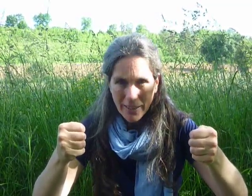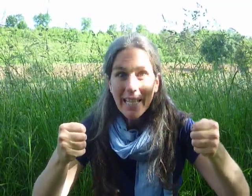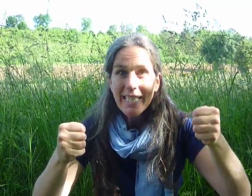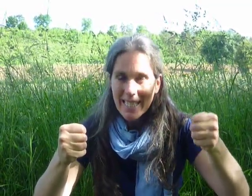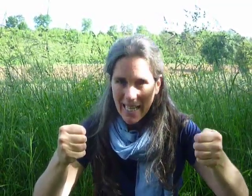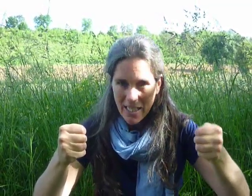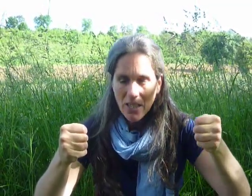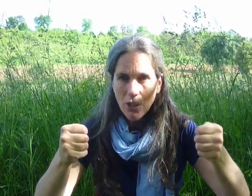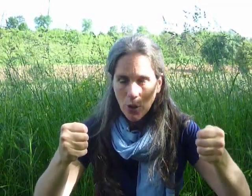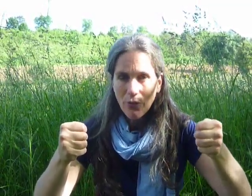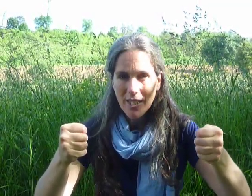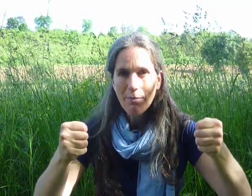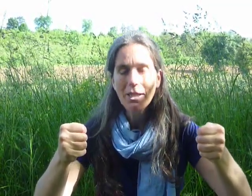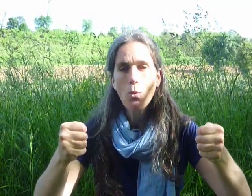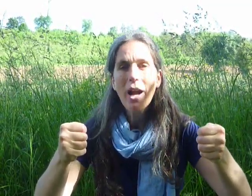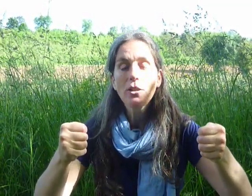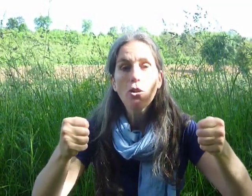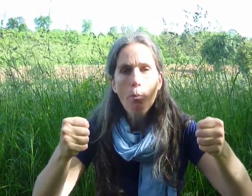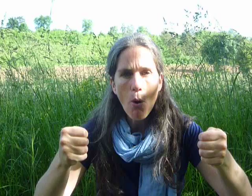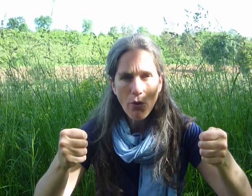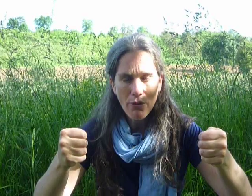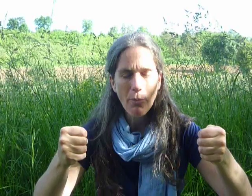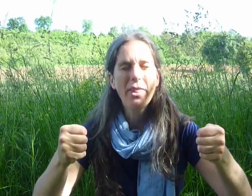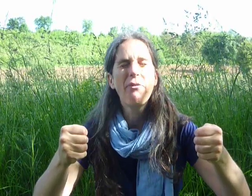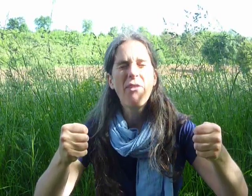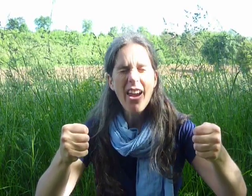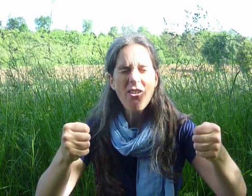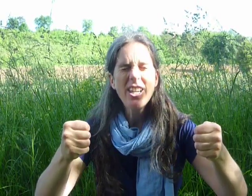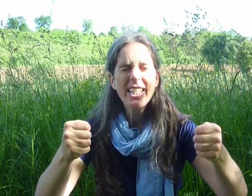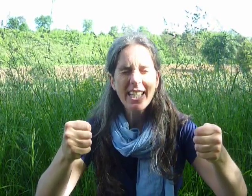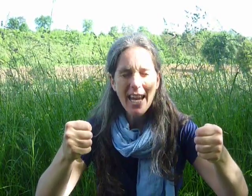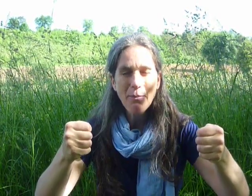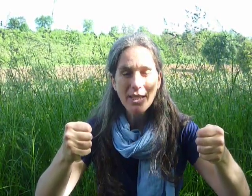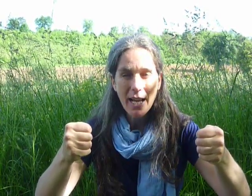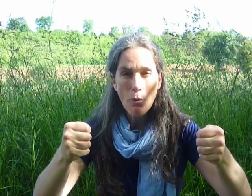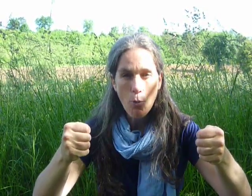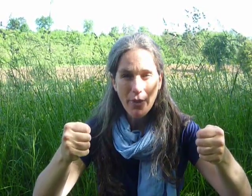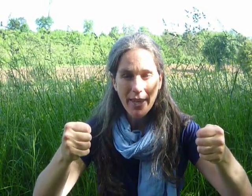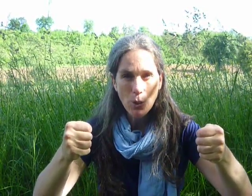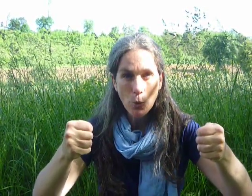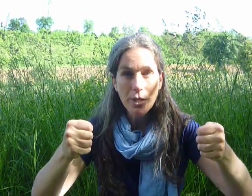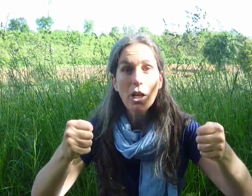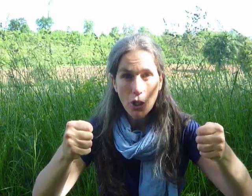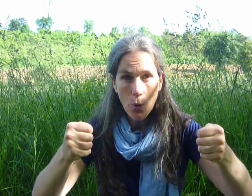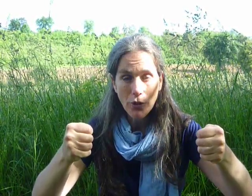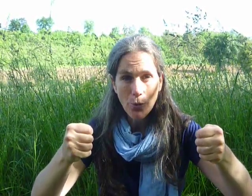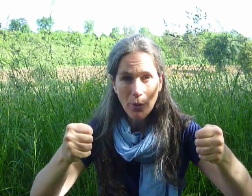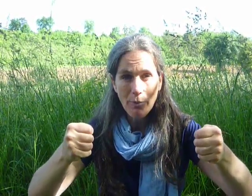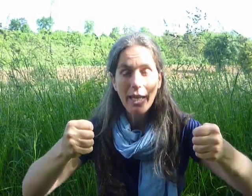decided to go and visit Mr. Waggle. So both of them at the very same time opened their doors. Go on, do it with me.